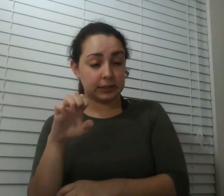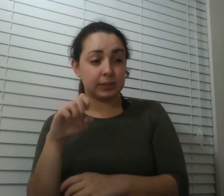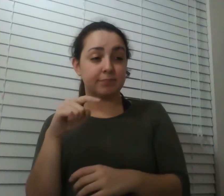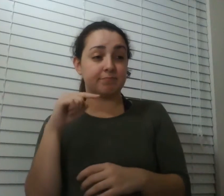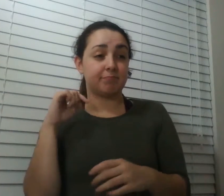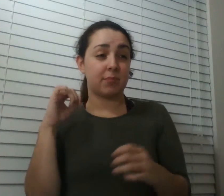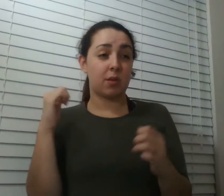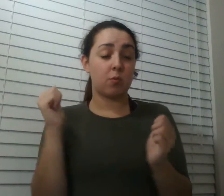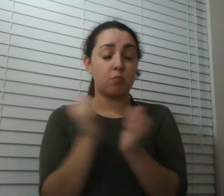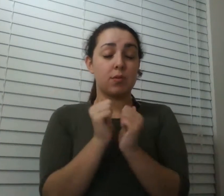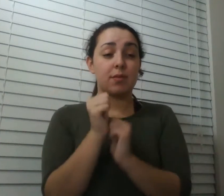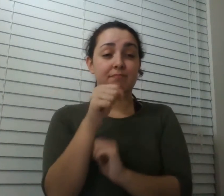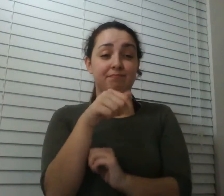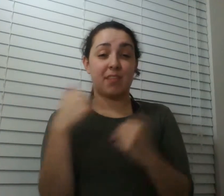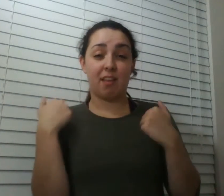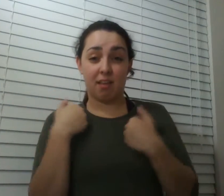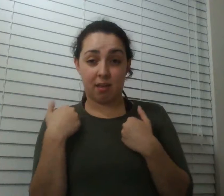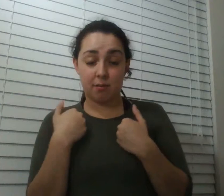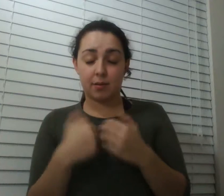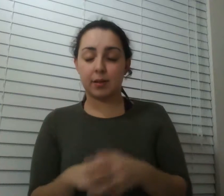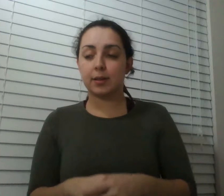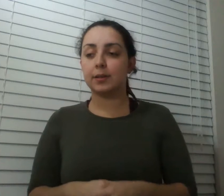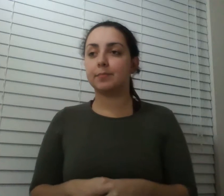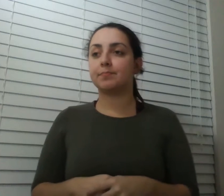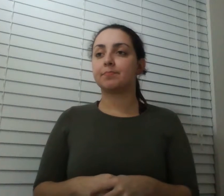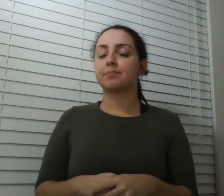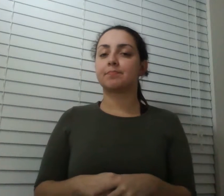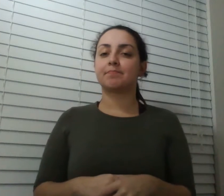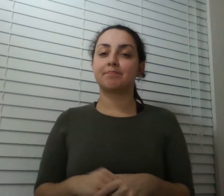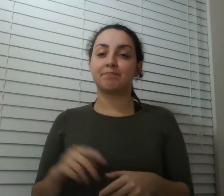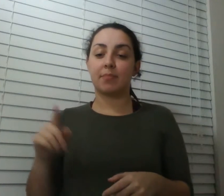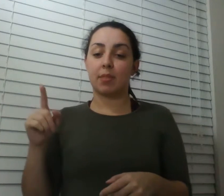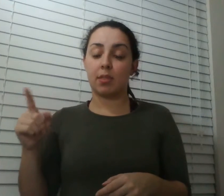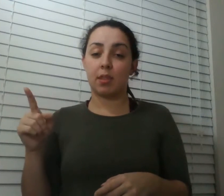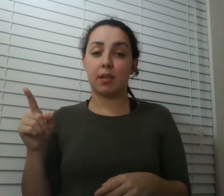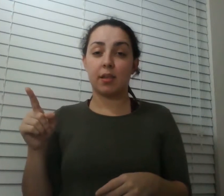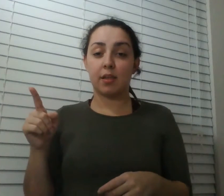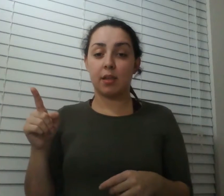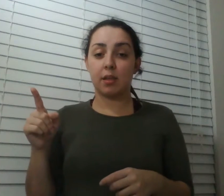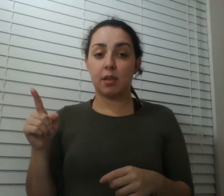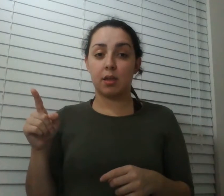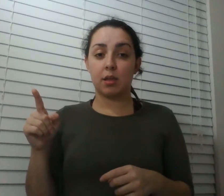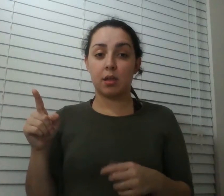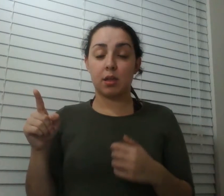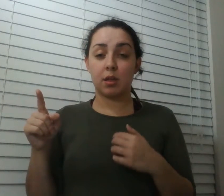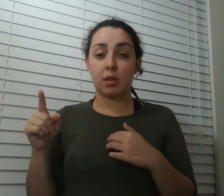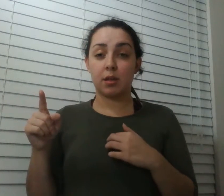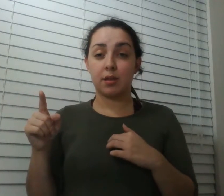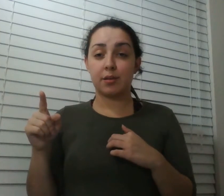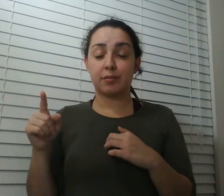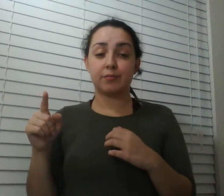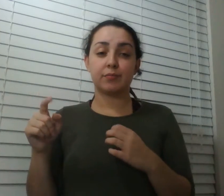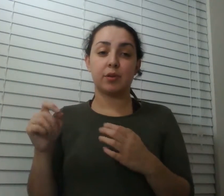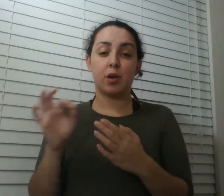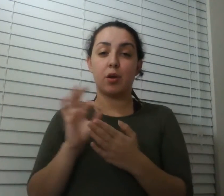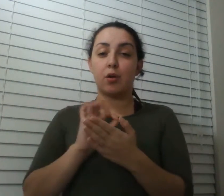our favorite producers lulu miller can you introduce yourself award winning author fantastic husband